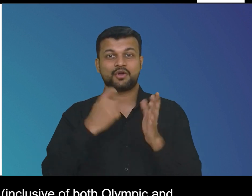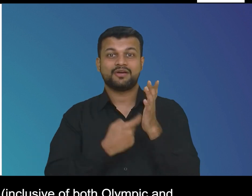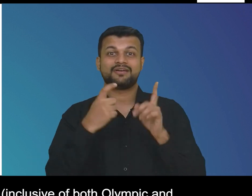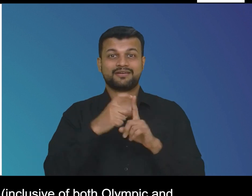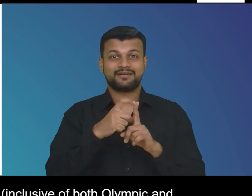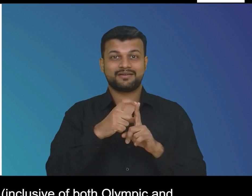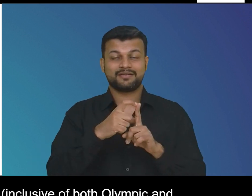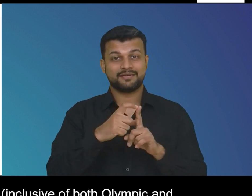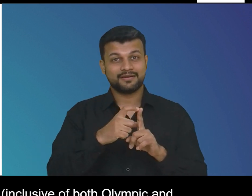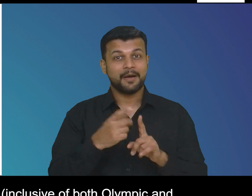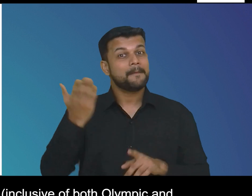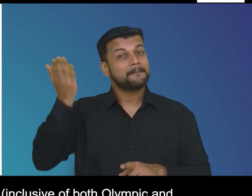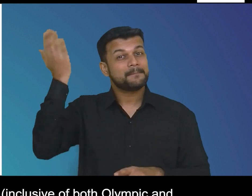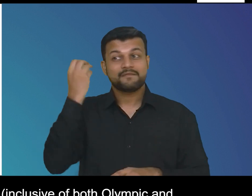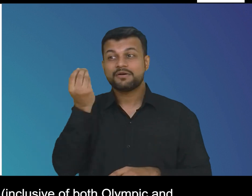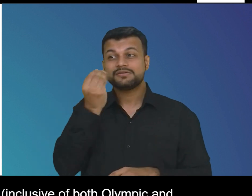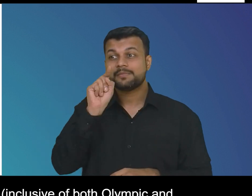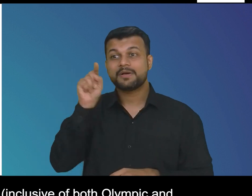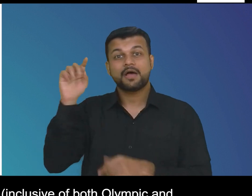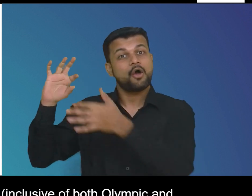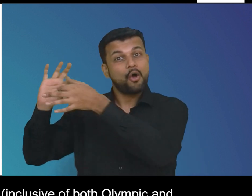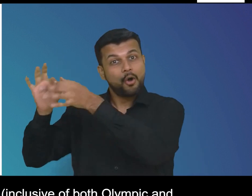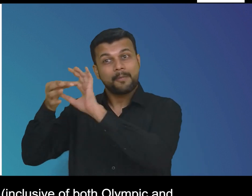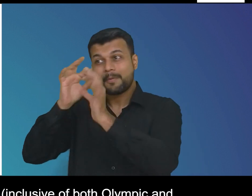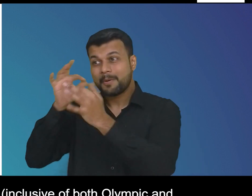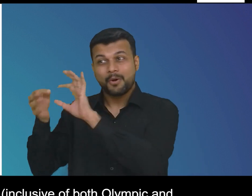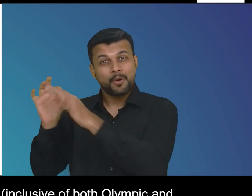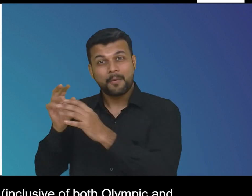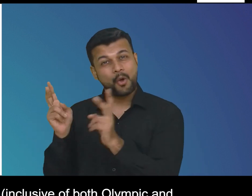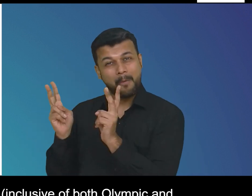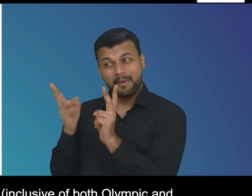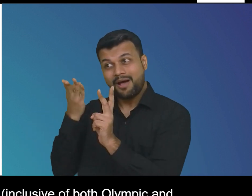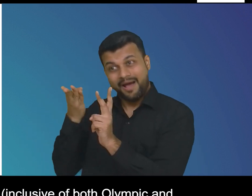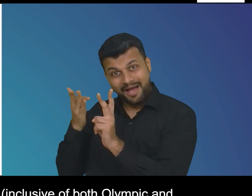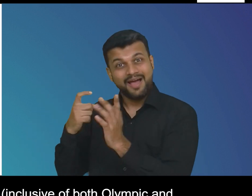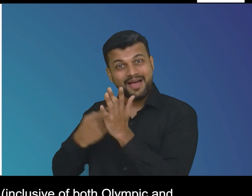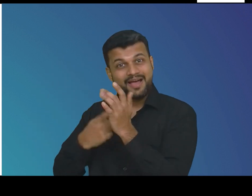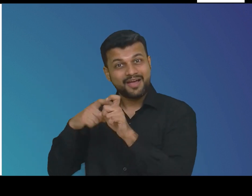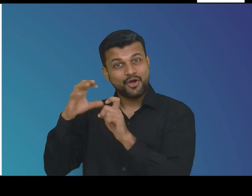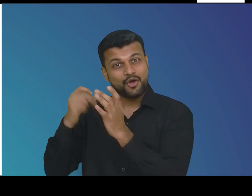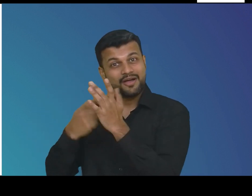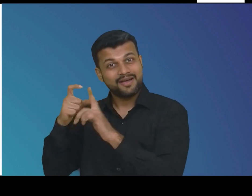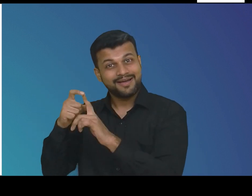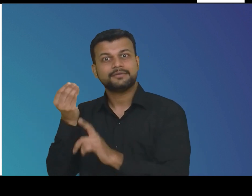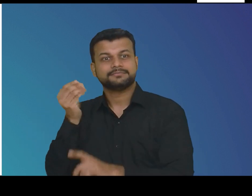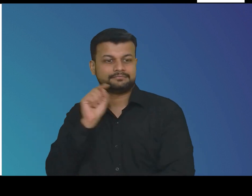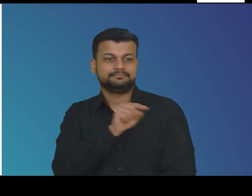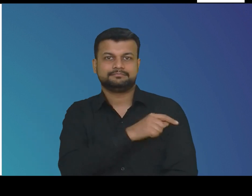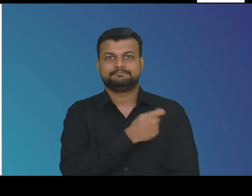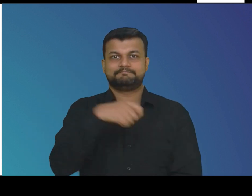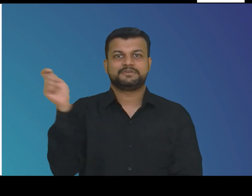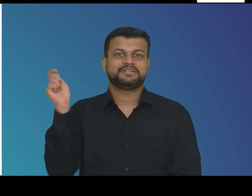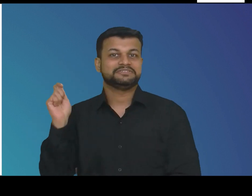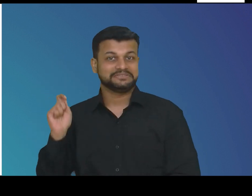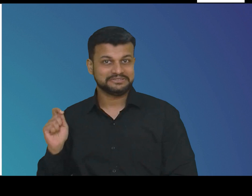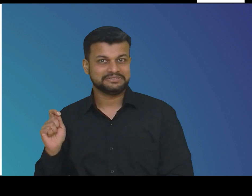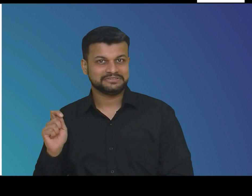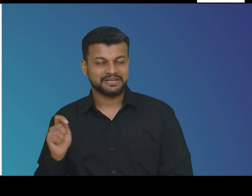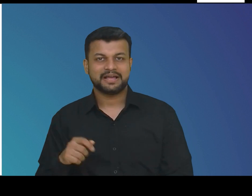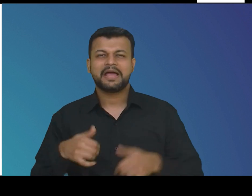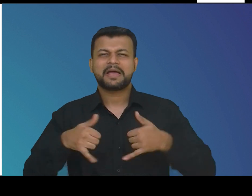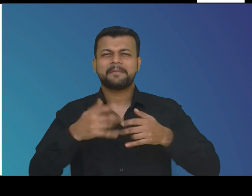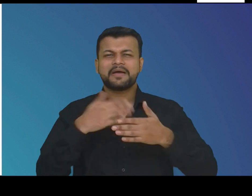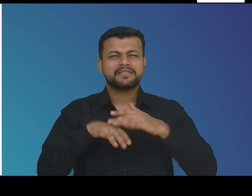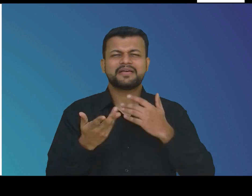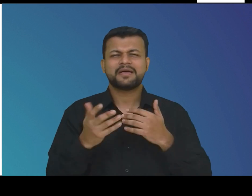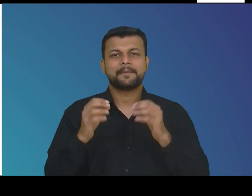all-time records inclusive of both olympic and paralympic feats from games such as boccia one of the only